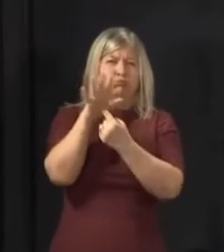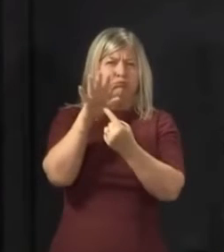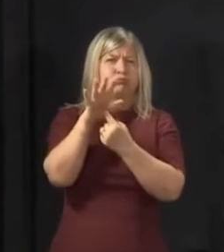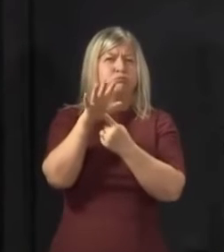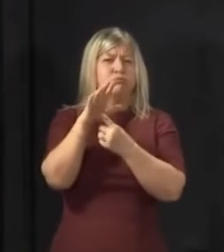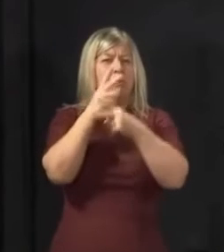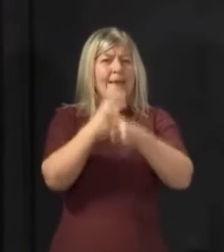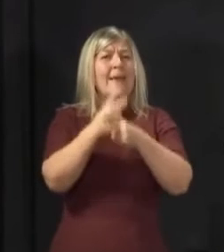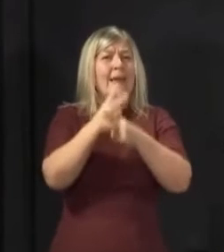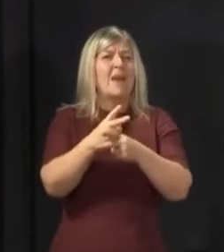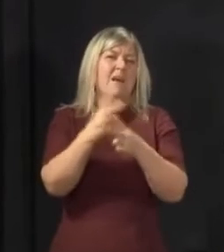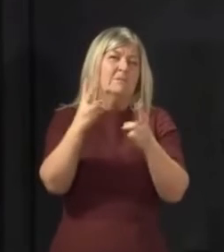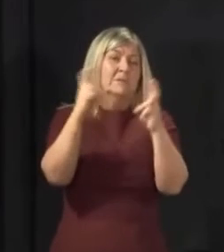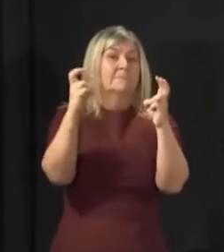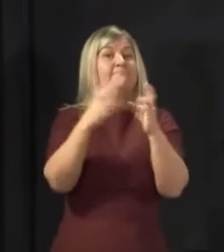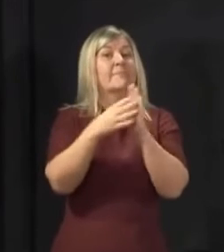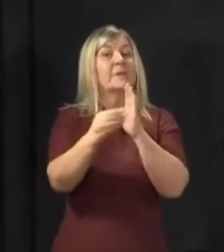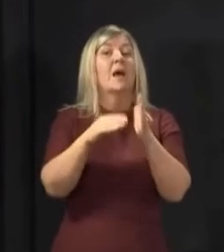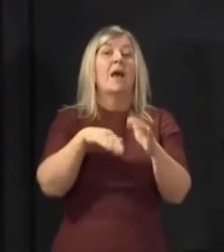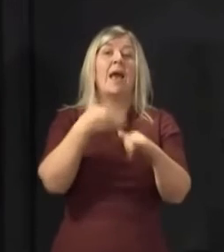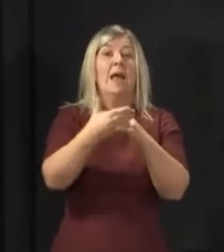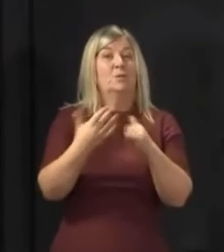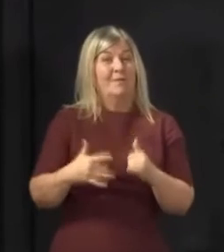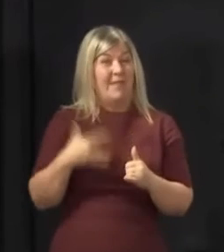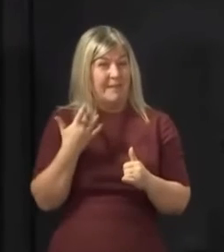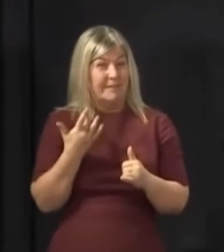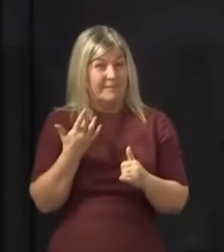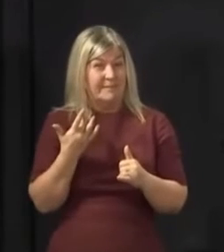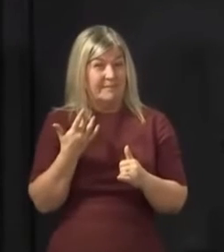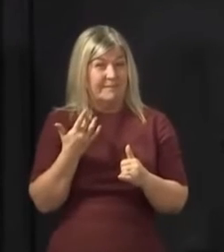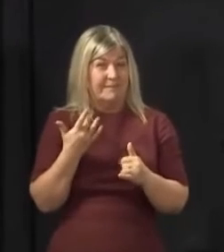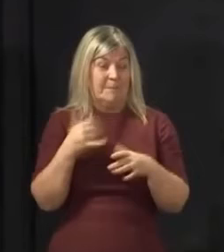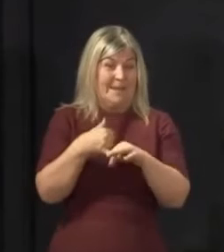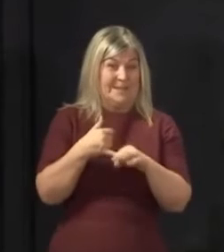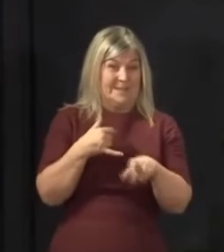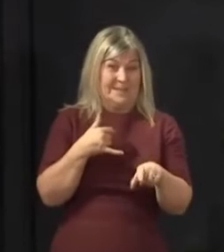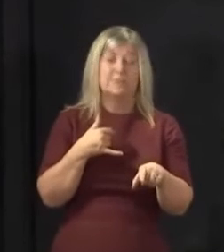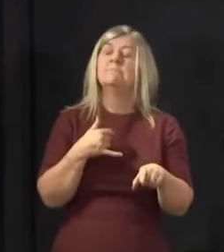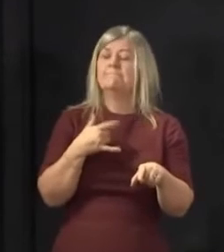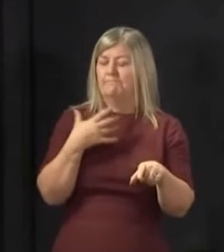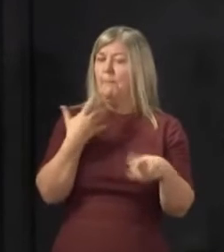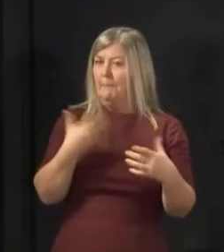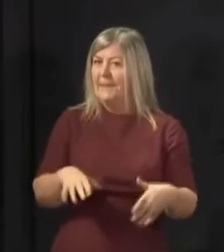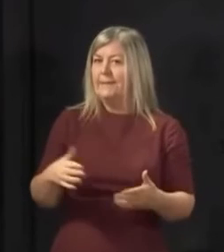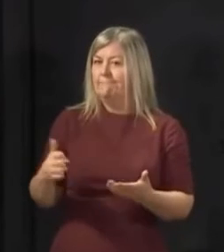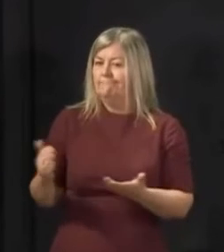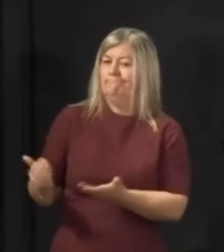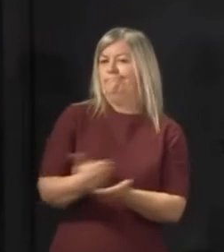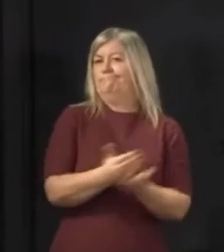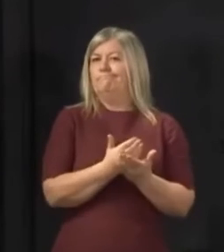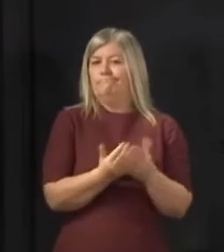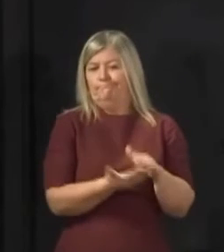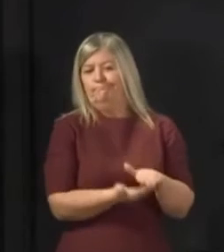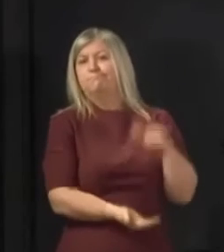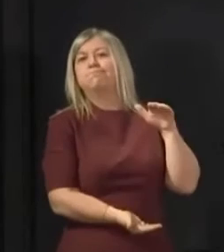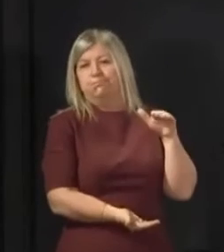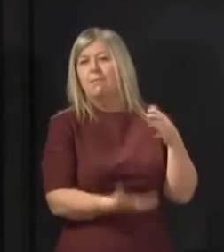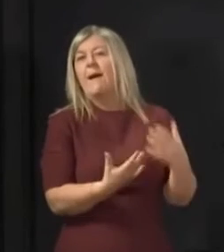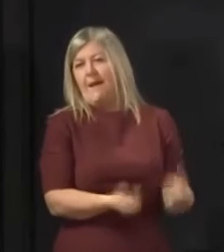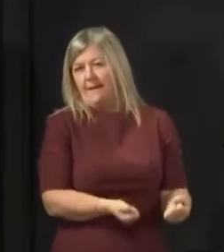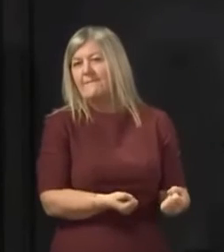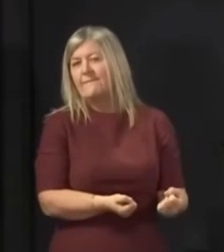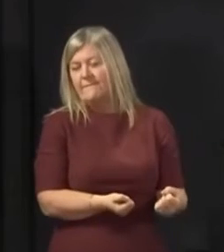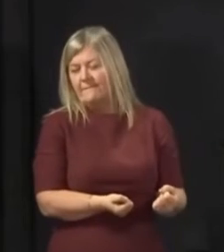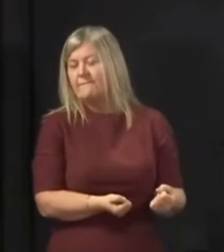got a stockpile of supplies of COVID treatments. NHS National Services Scotland is working to ensure adequate supplies